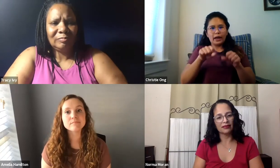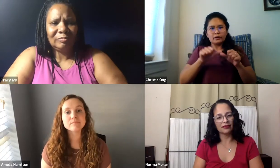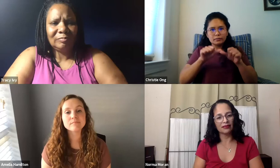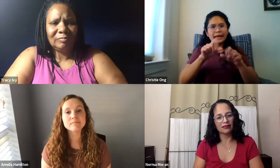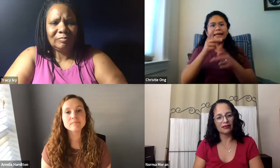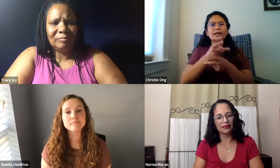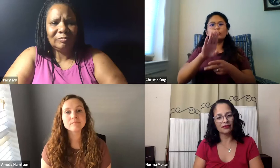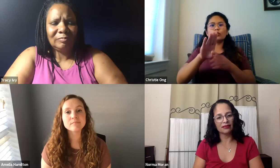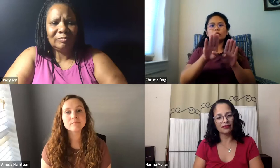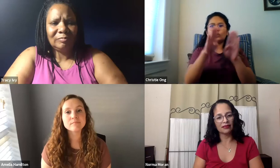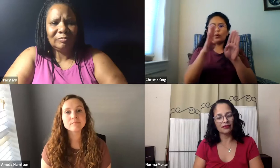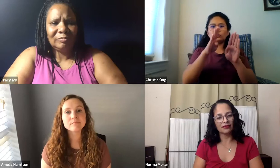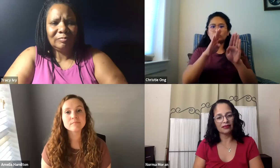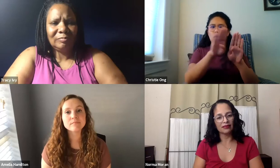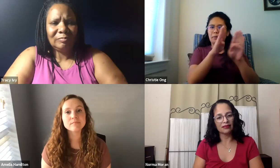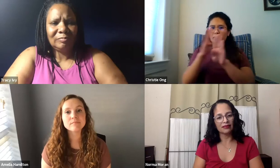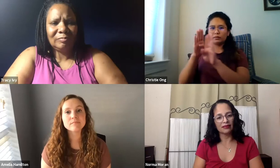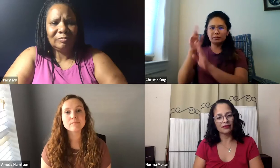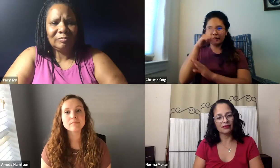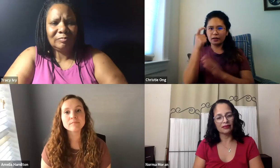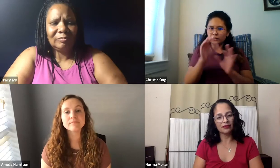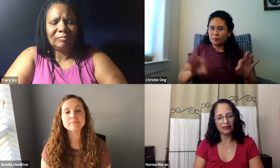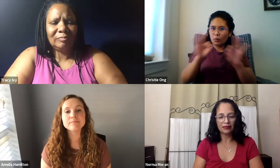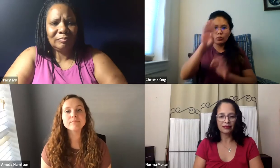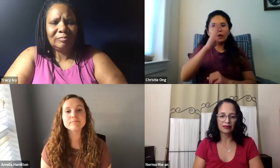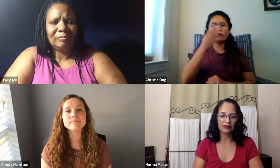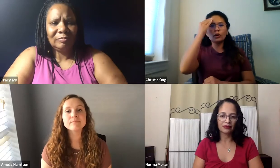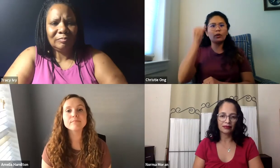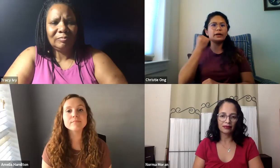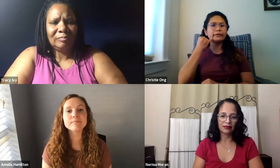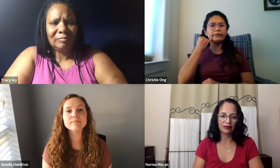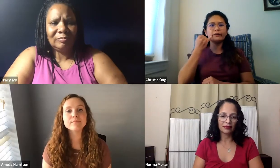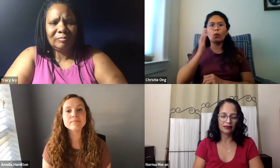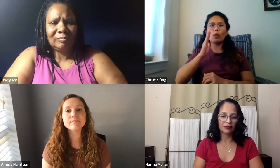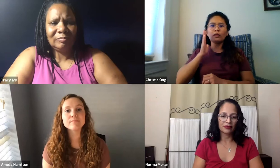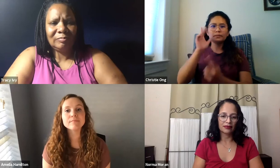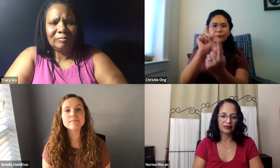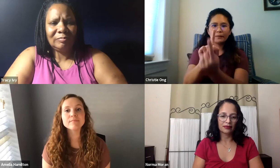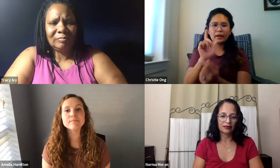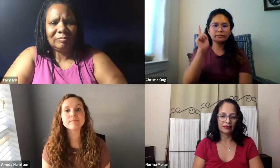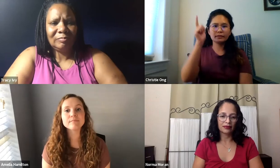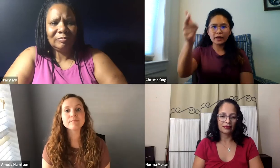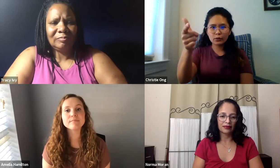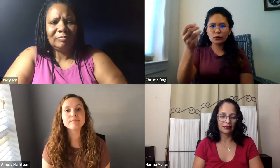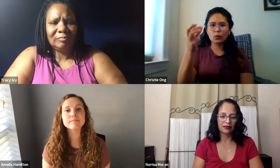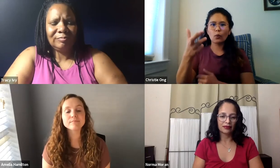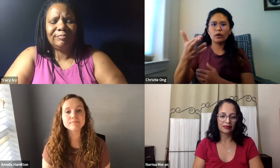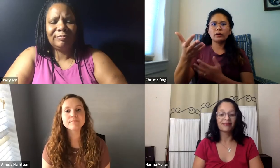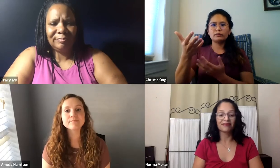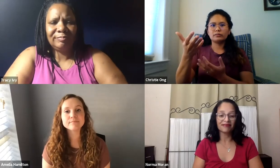I think knowing though that there is that network, you need to always keep your door open because you never know who